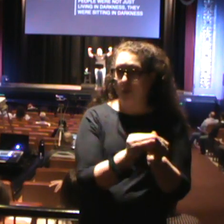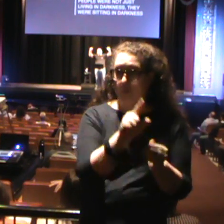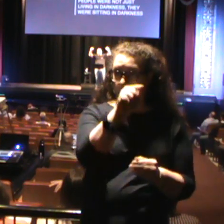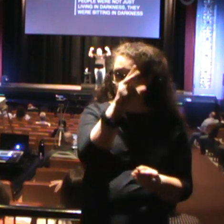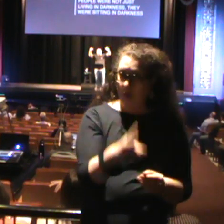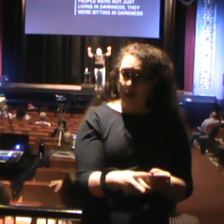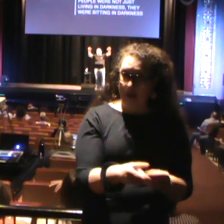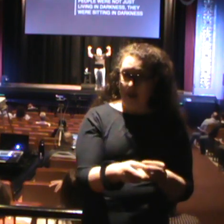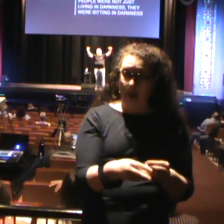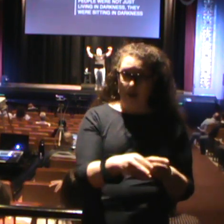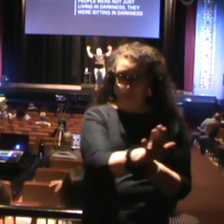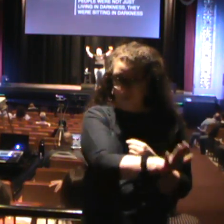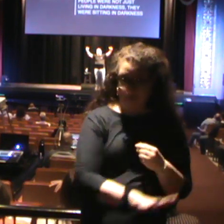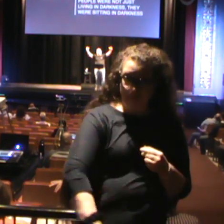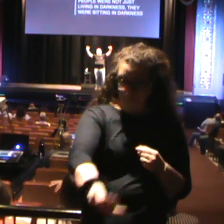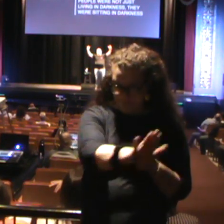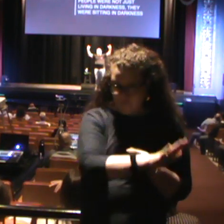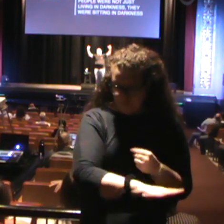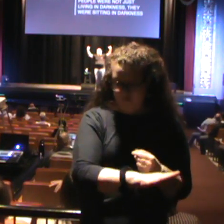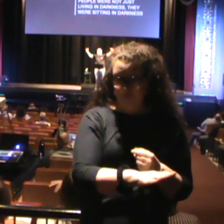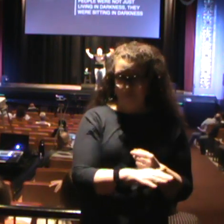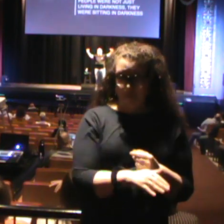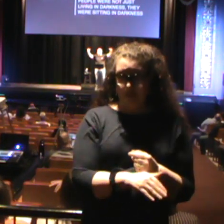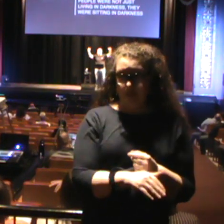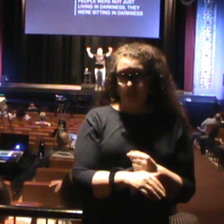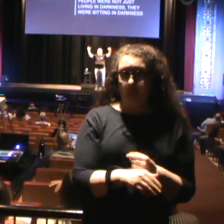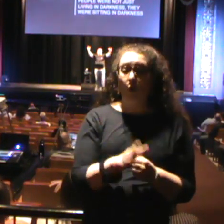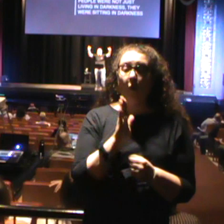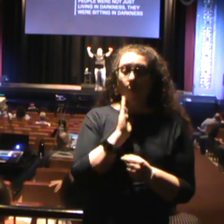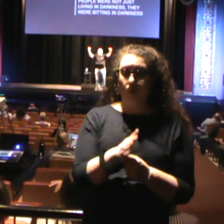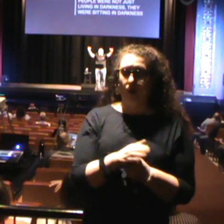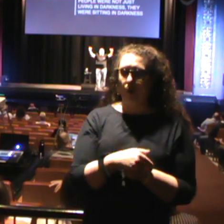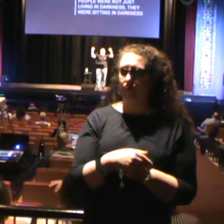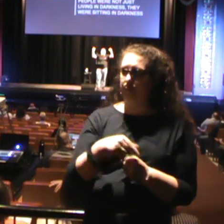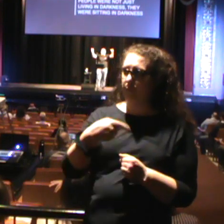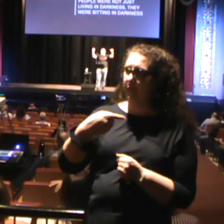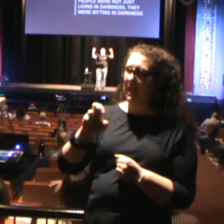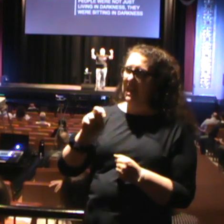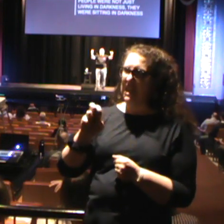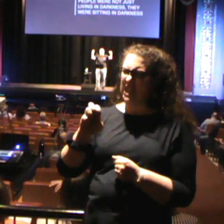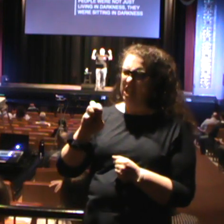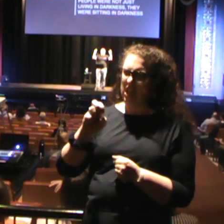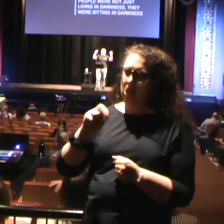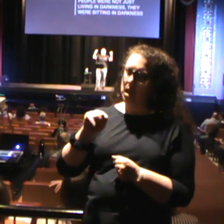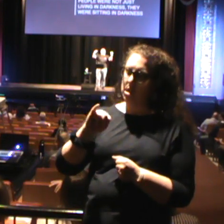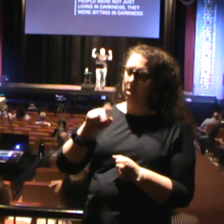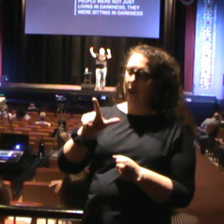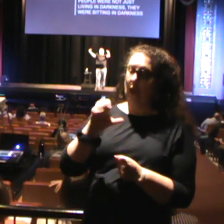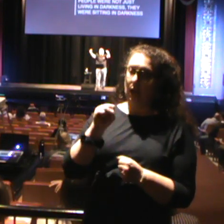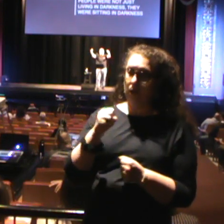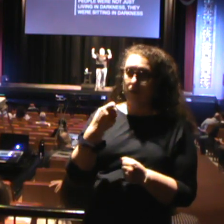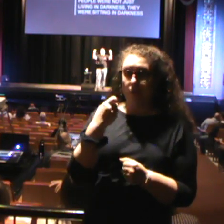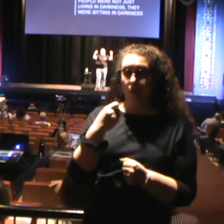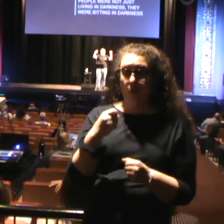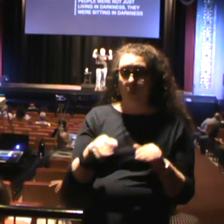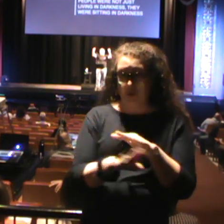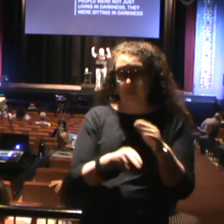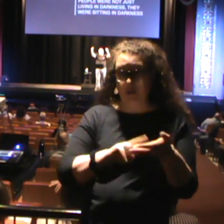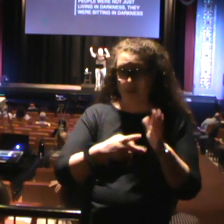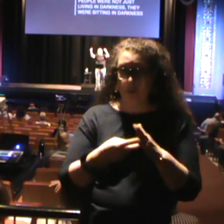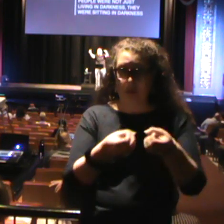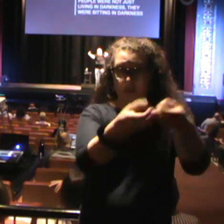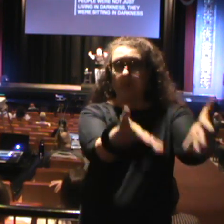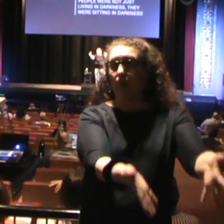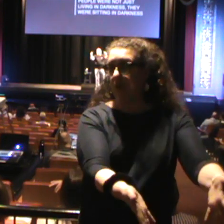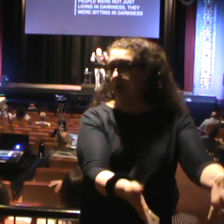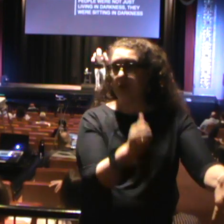place that Jesus came in Capernaum were Gentiles. And without getting too deep, that basically means that they were lost people. They didn't know